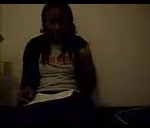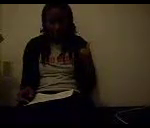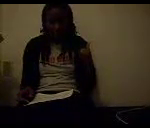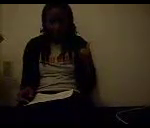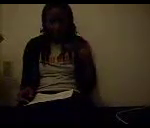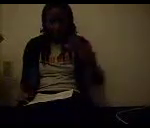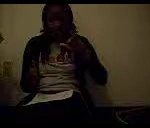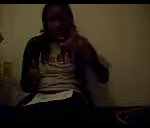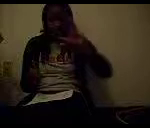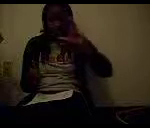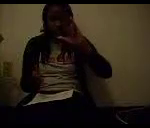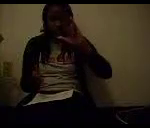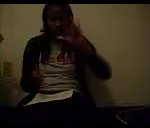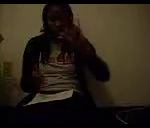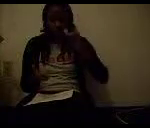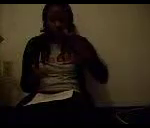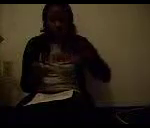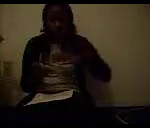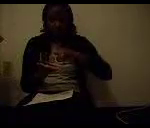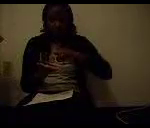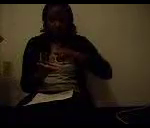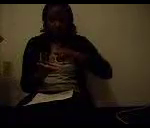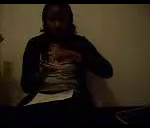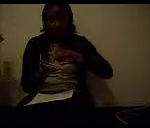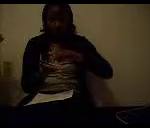New York is the Y symbol. New York.